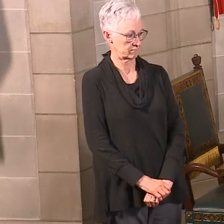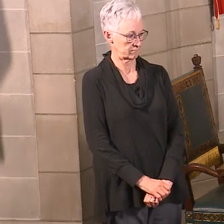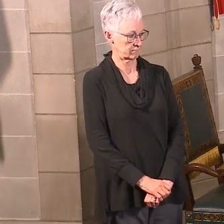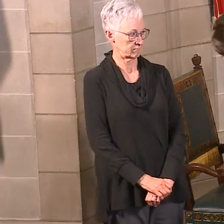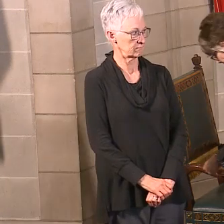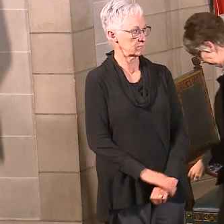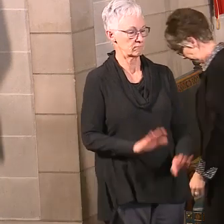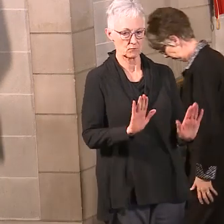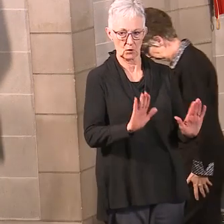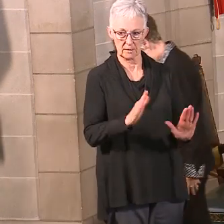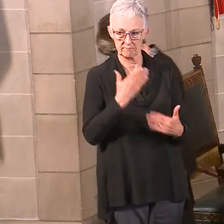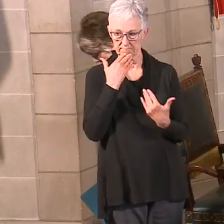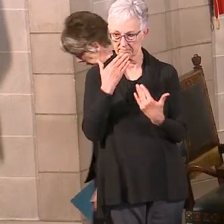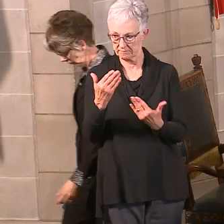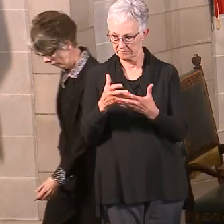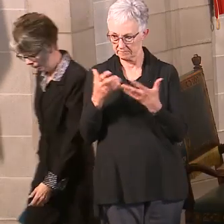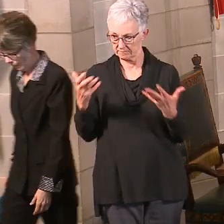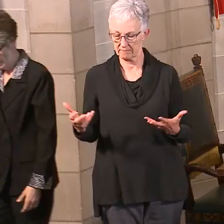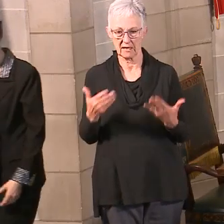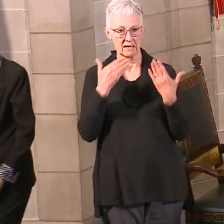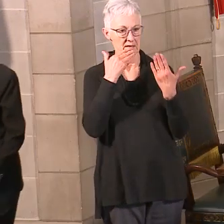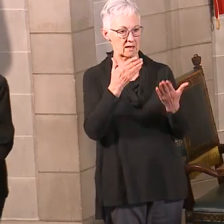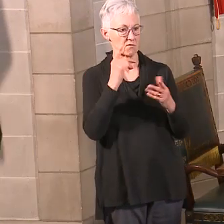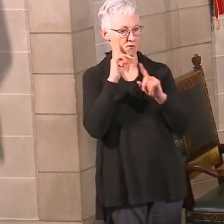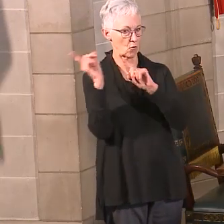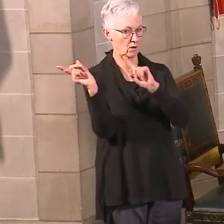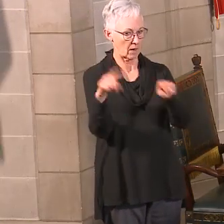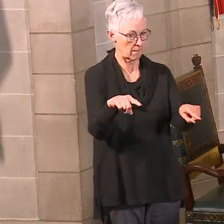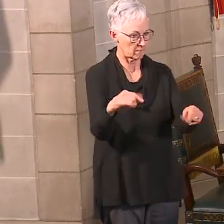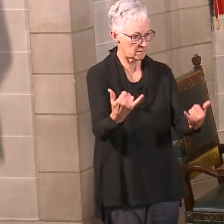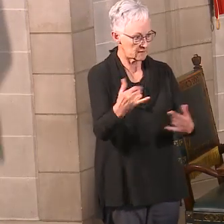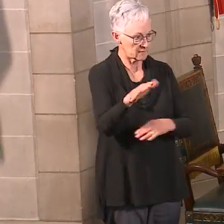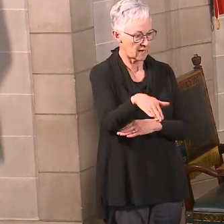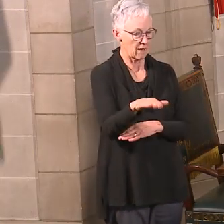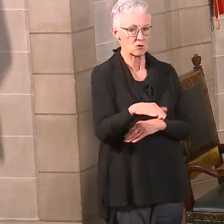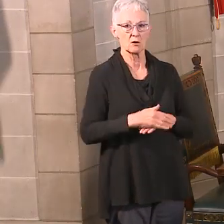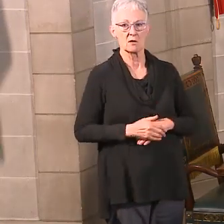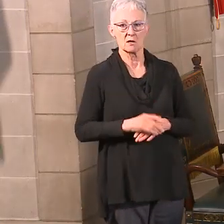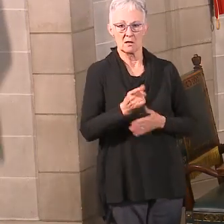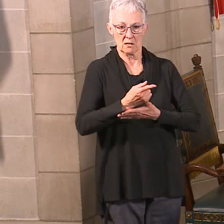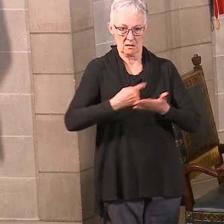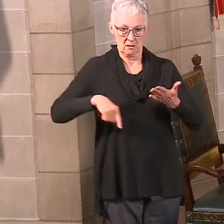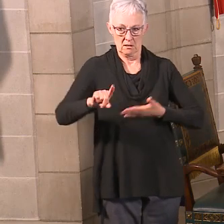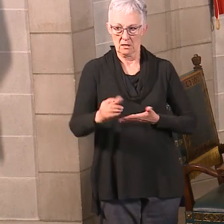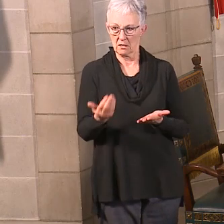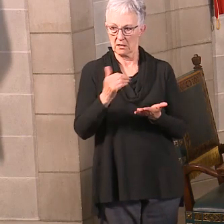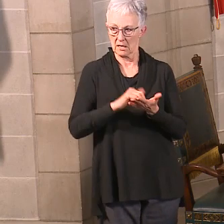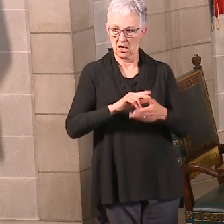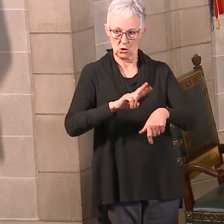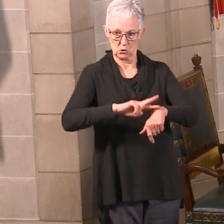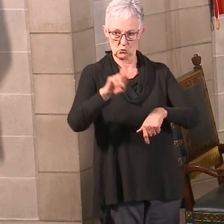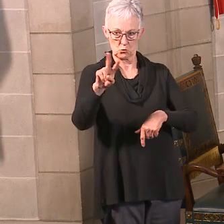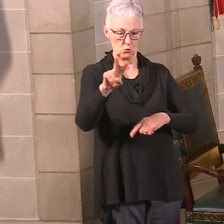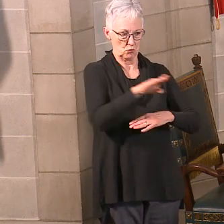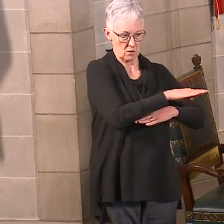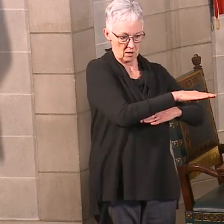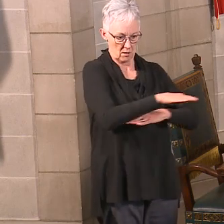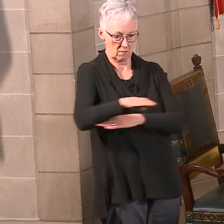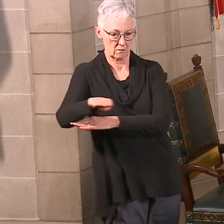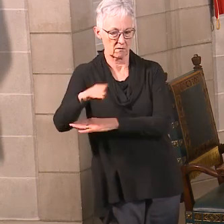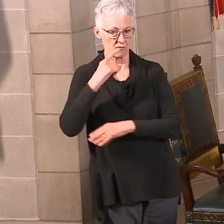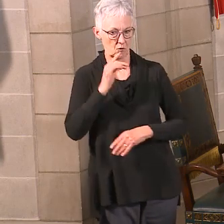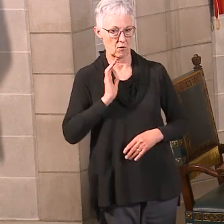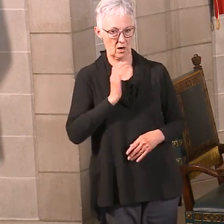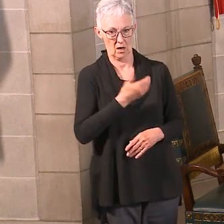Great. Thank you very much. And thank you all again for joining us here this afternoon. Next week, again, we are playing on two o'clock central time for these briefings,